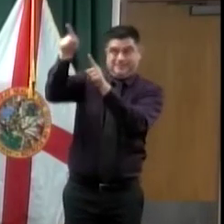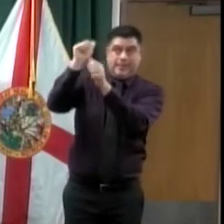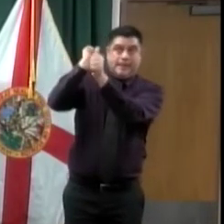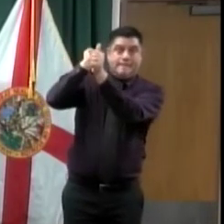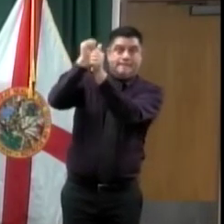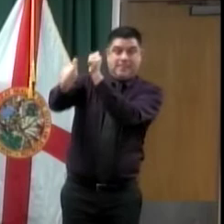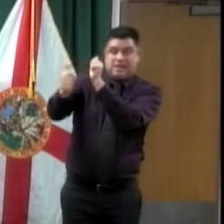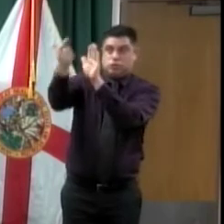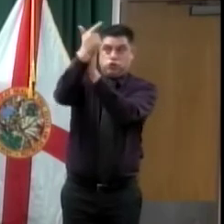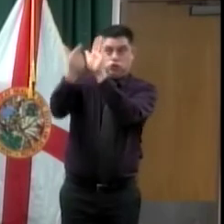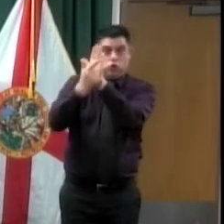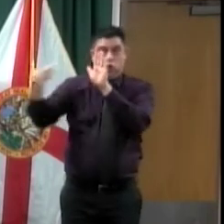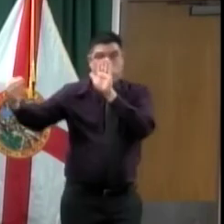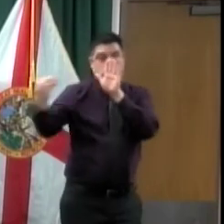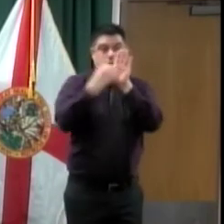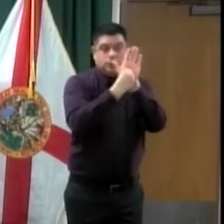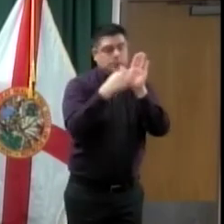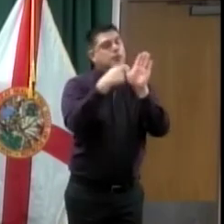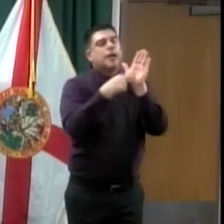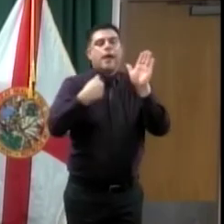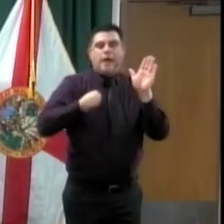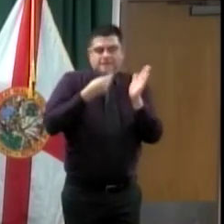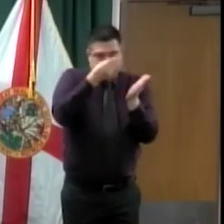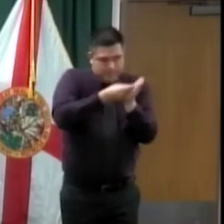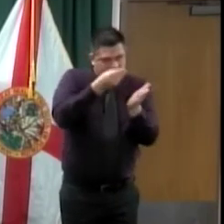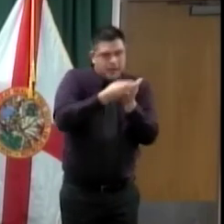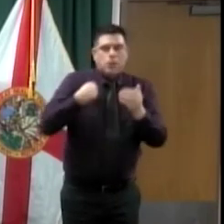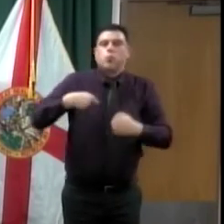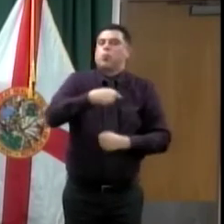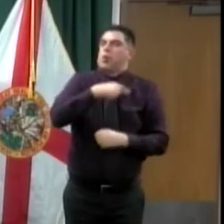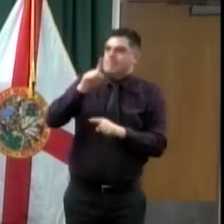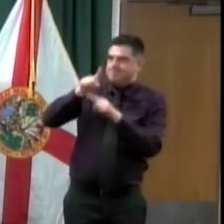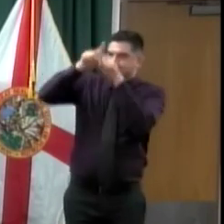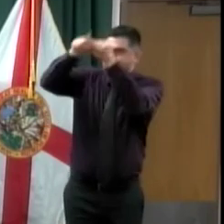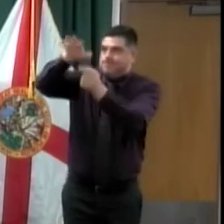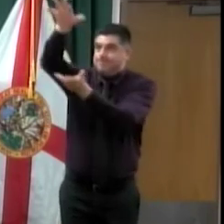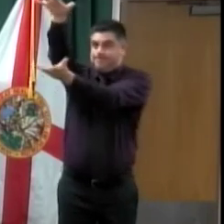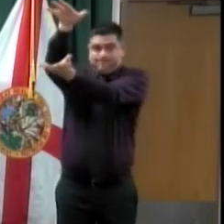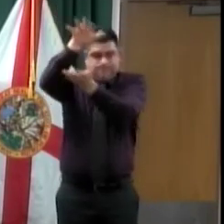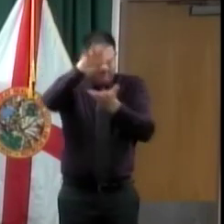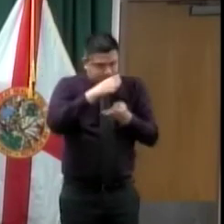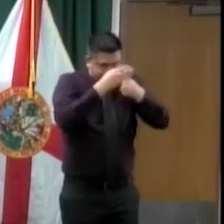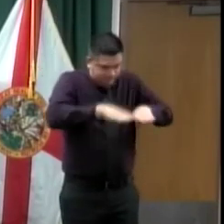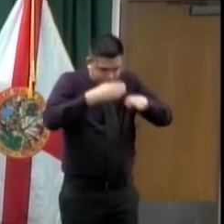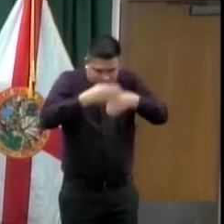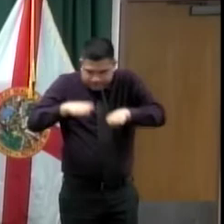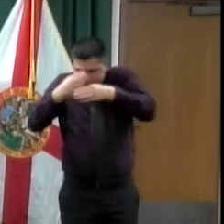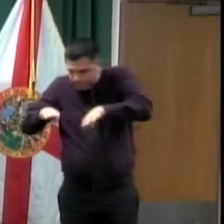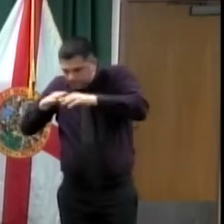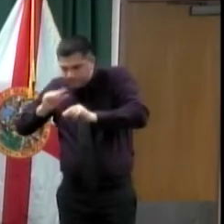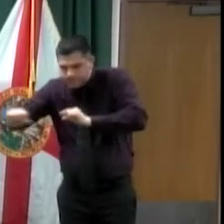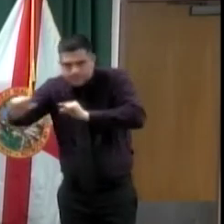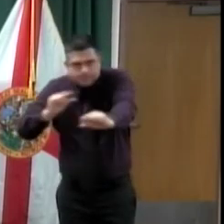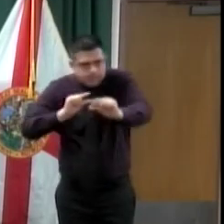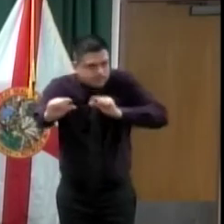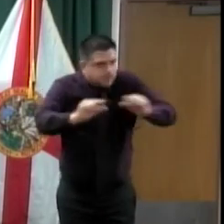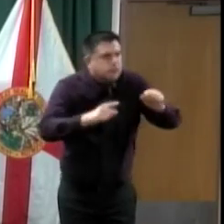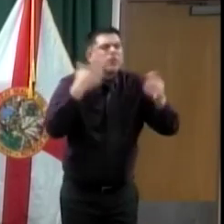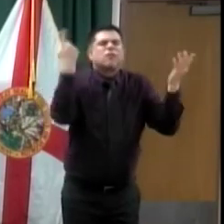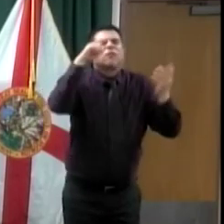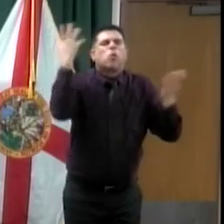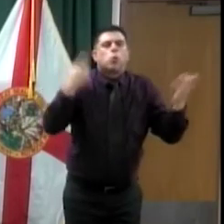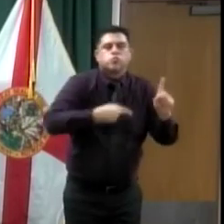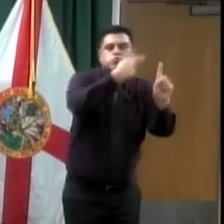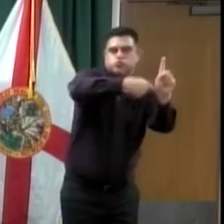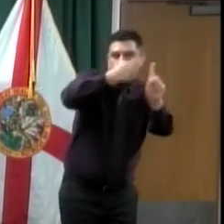assistance. We also are looking at community partners and other CBDG funds and so forth that the state provide to